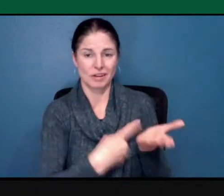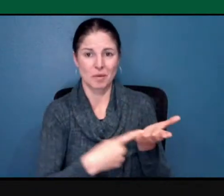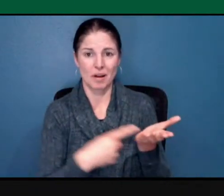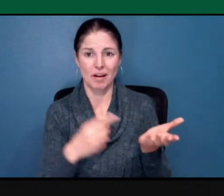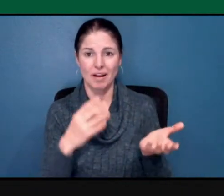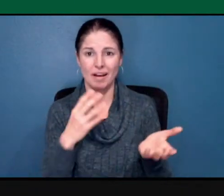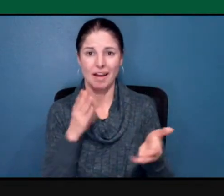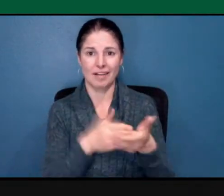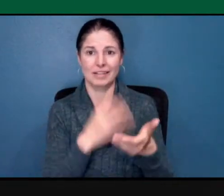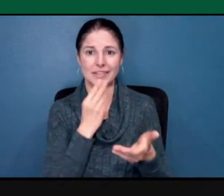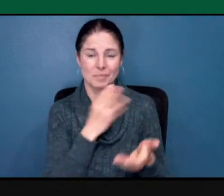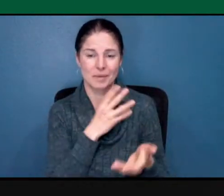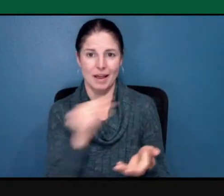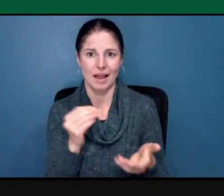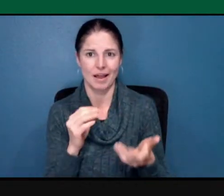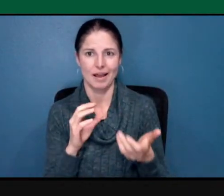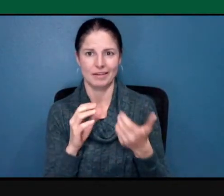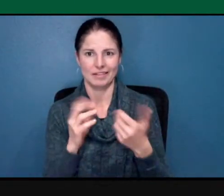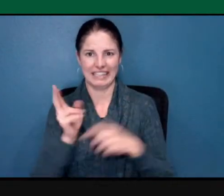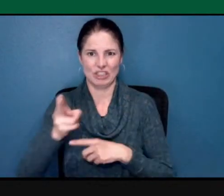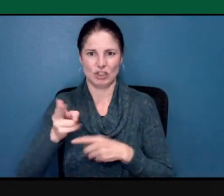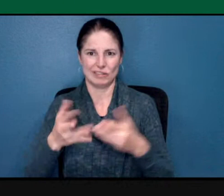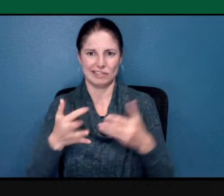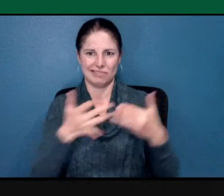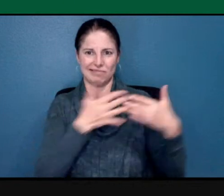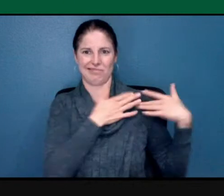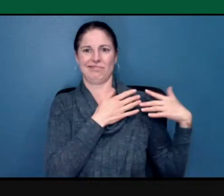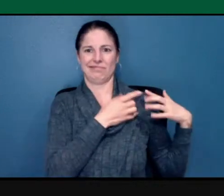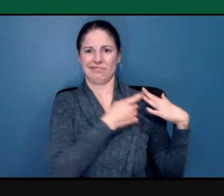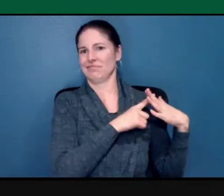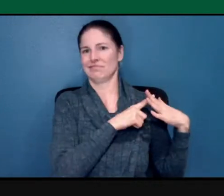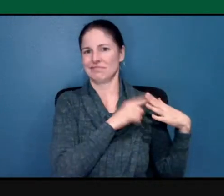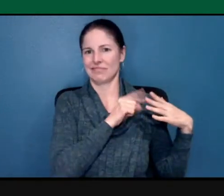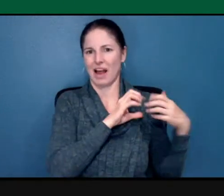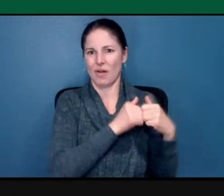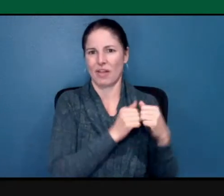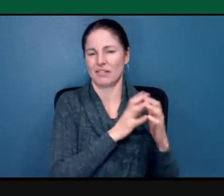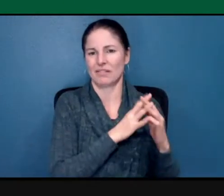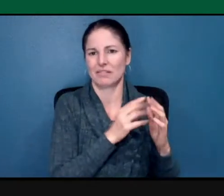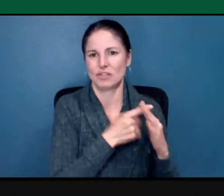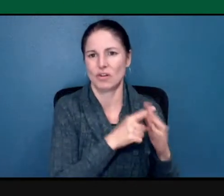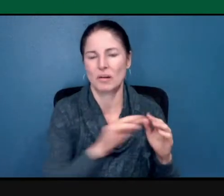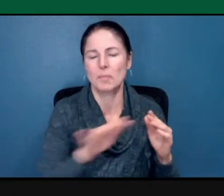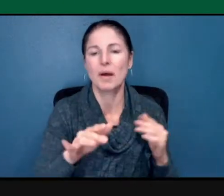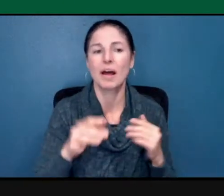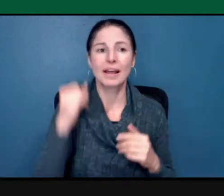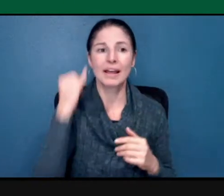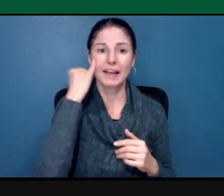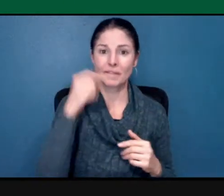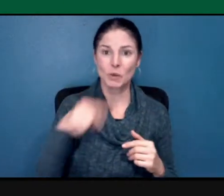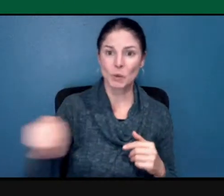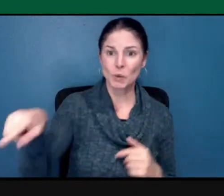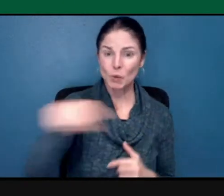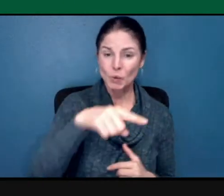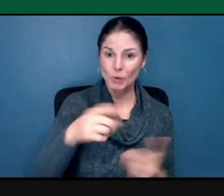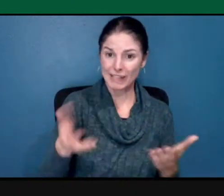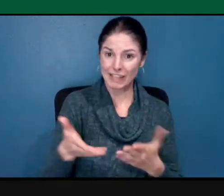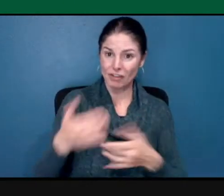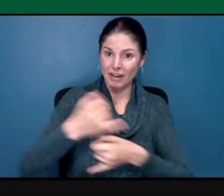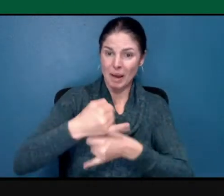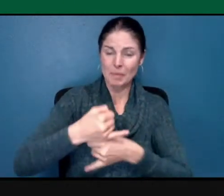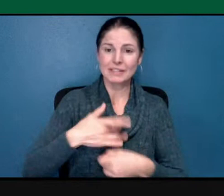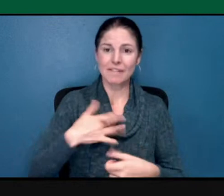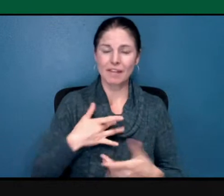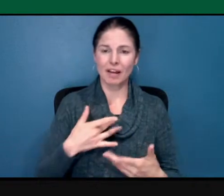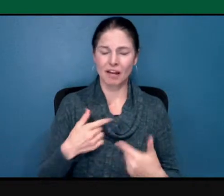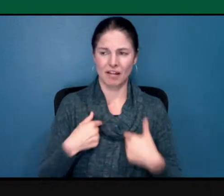it's true. If any of us on this campus, any of you on this campus are othered, it's just the beginning of